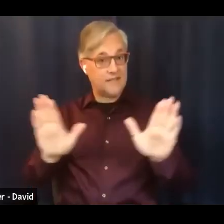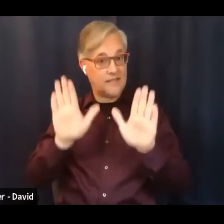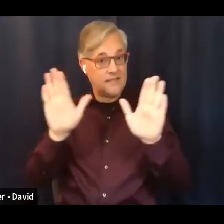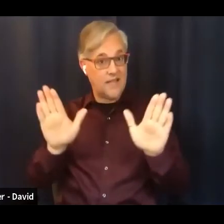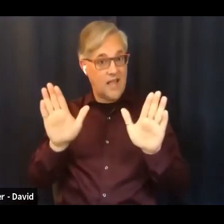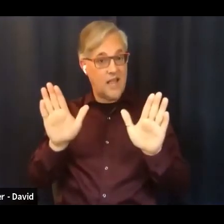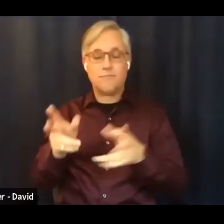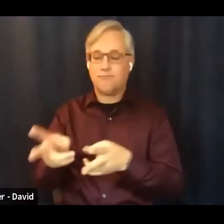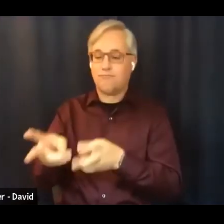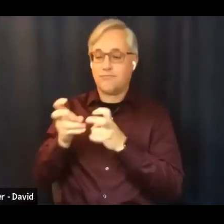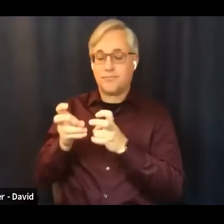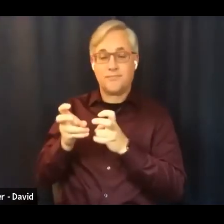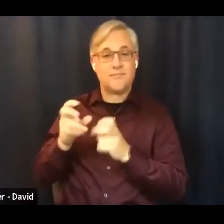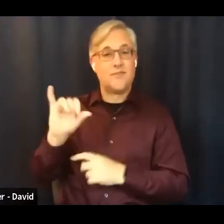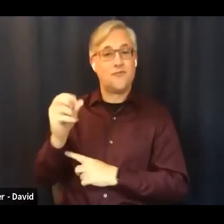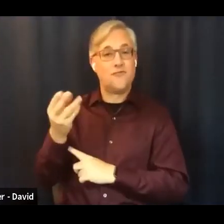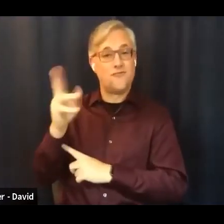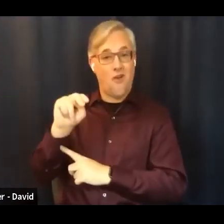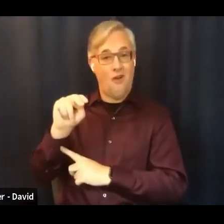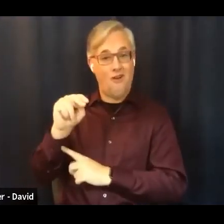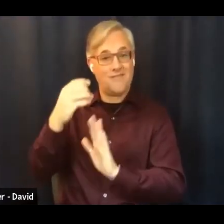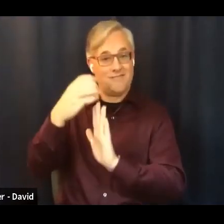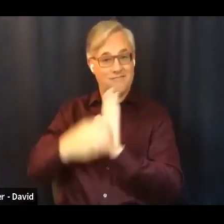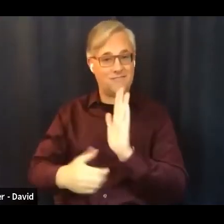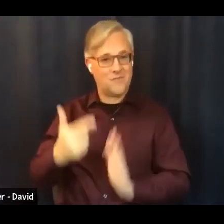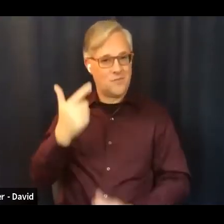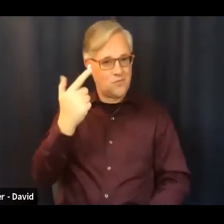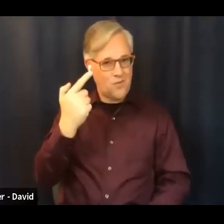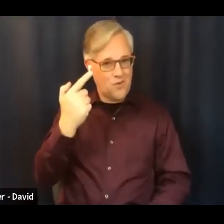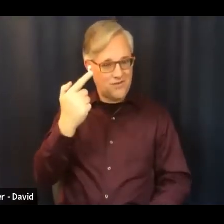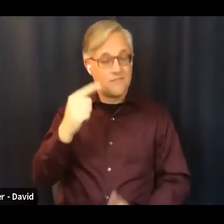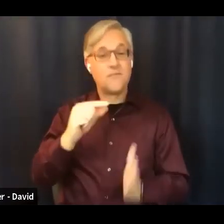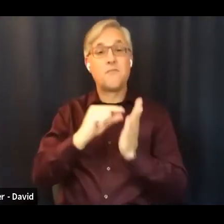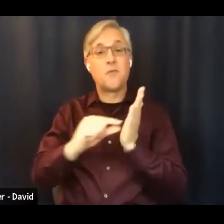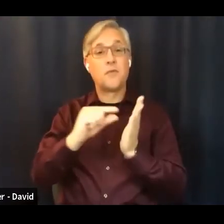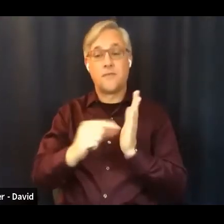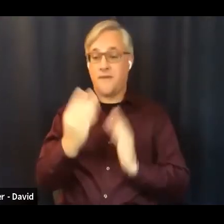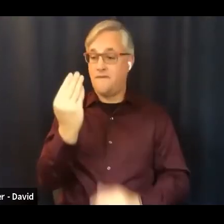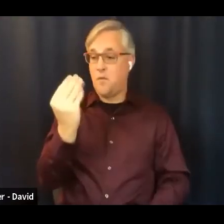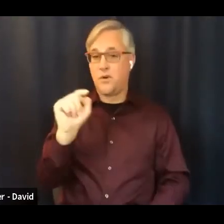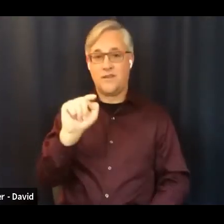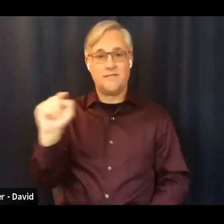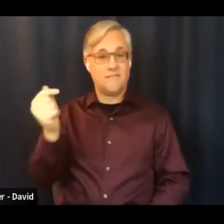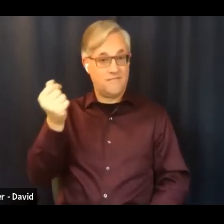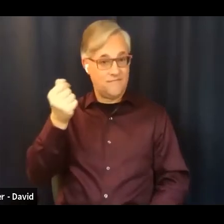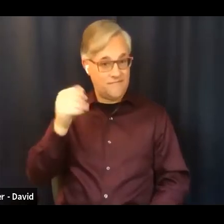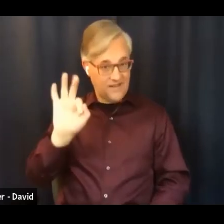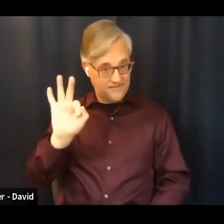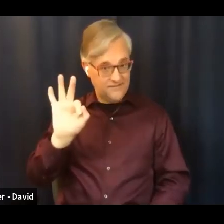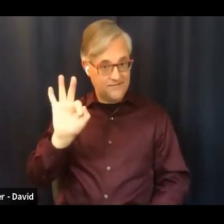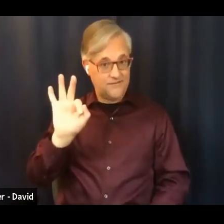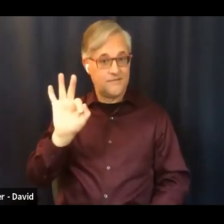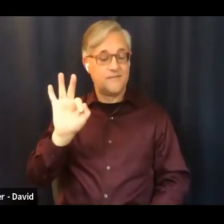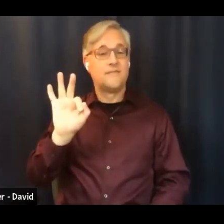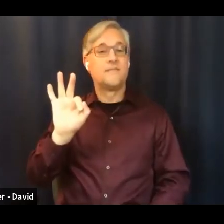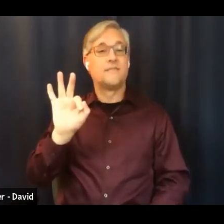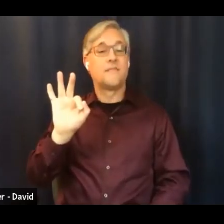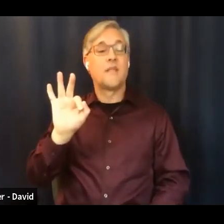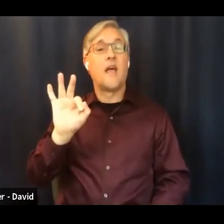chapter 21 verses 14 through 19 and then i added on